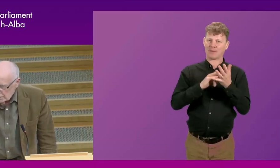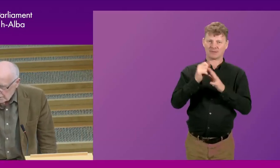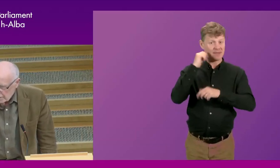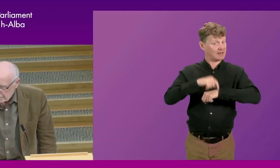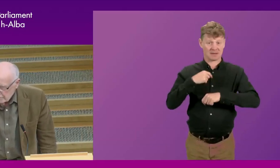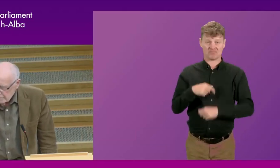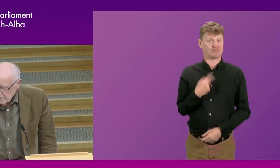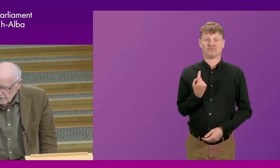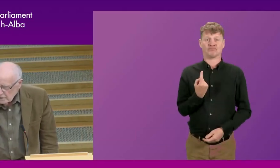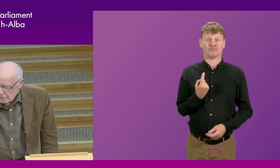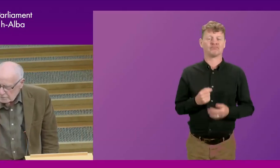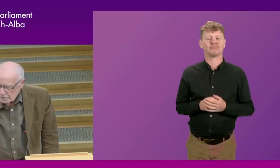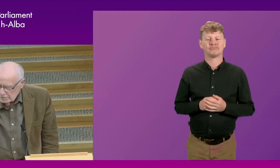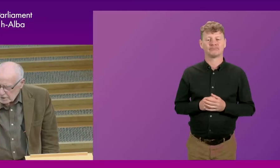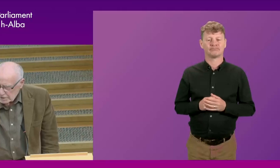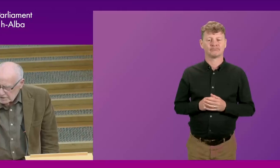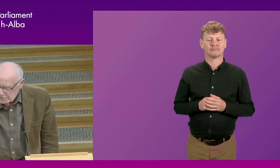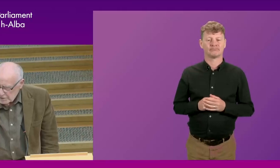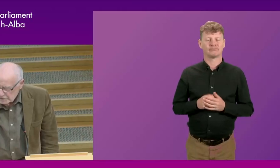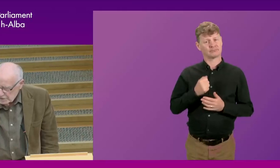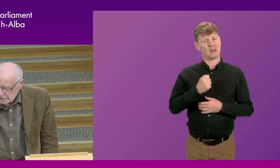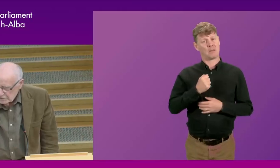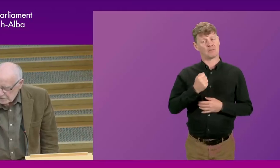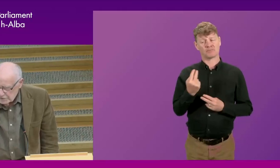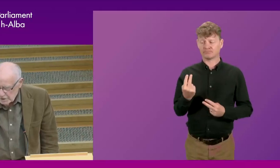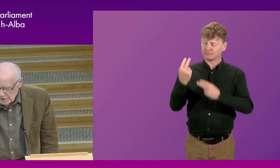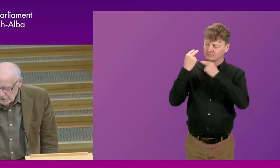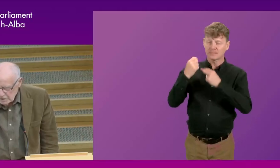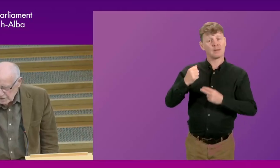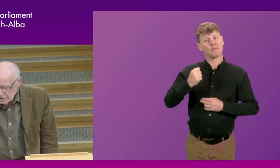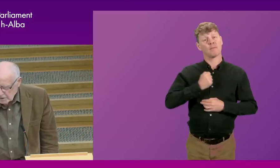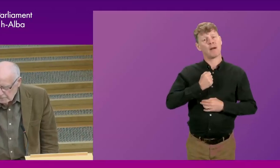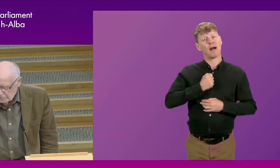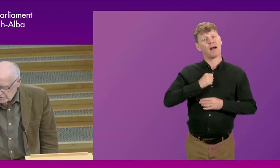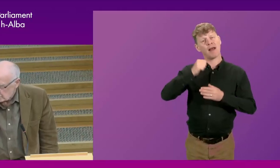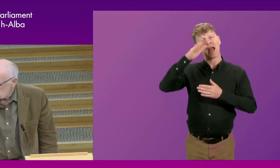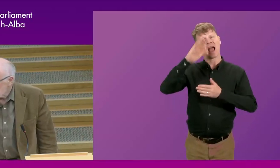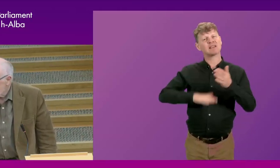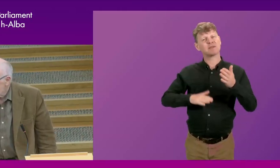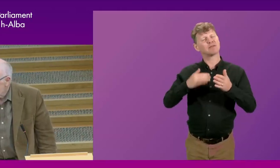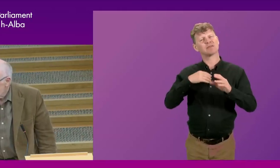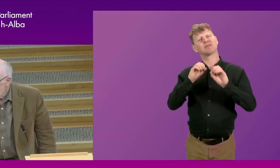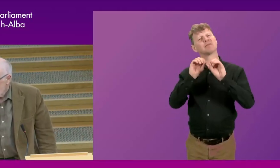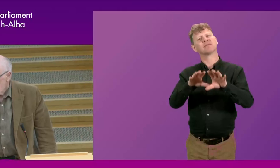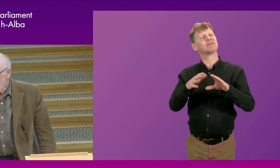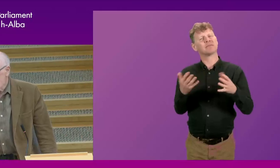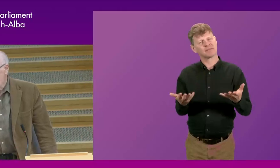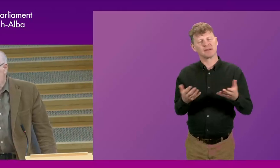And in my experience, I think that the Scottish Parliament